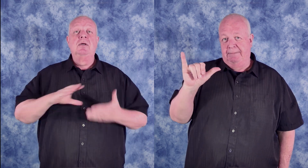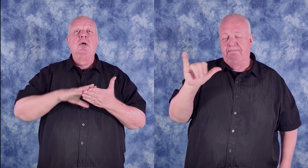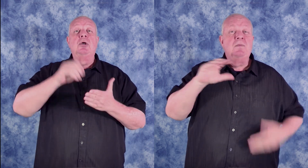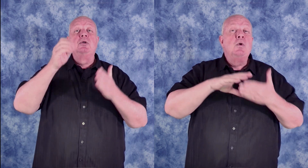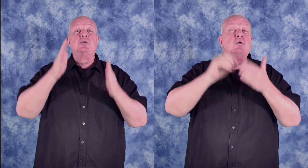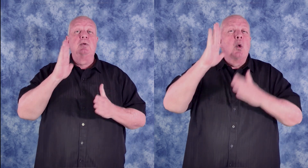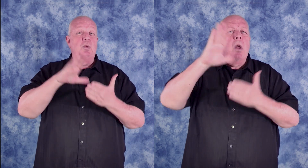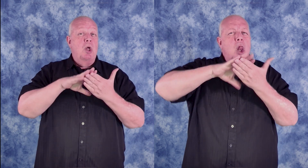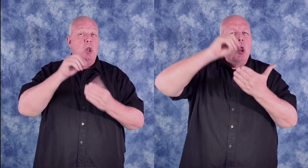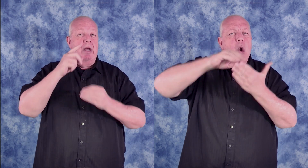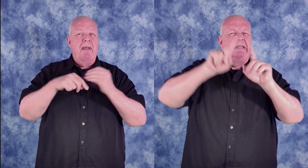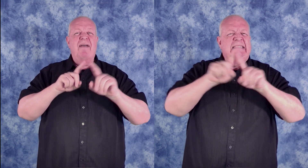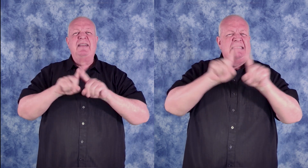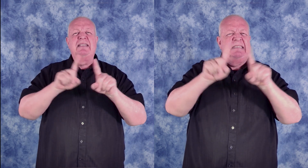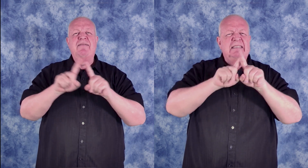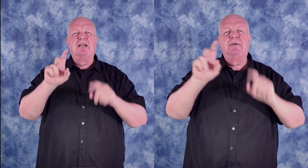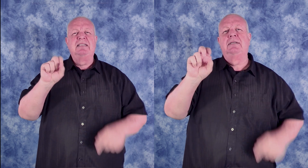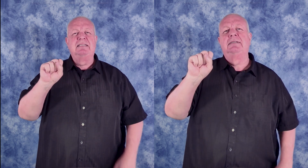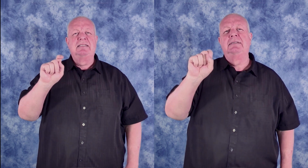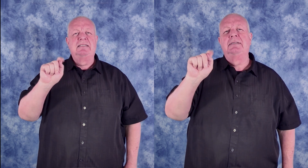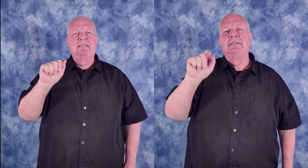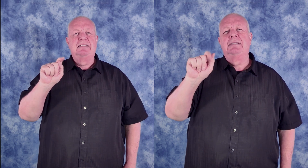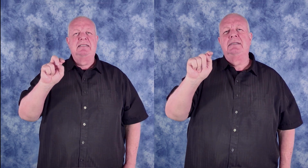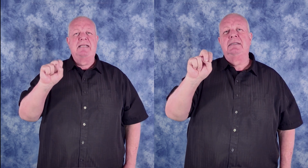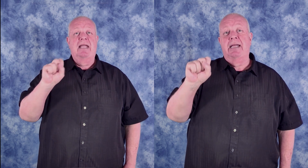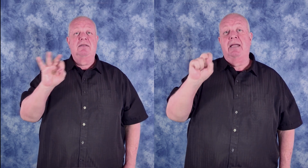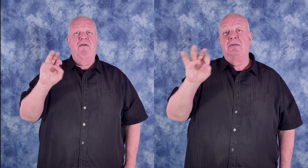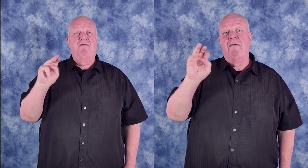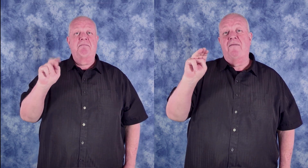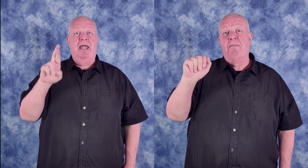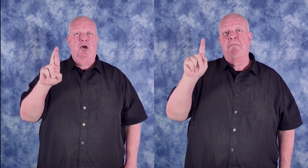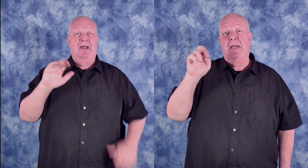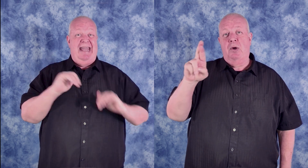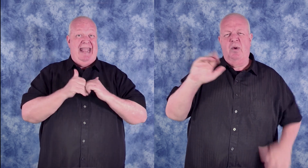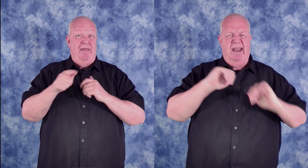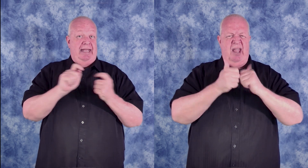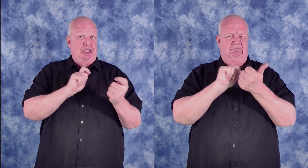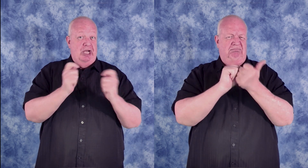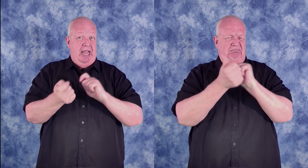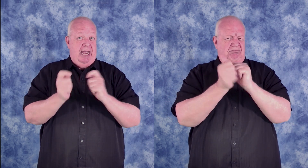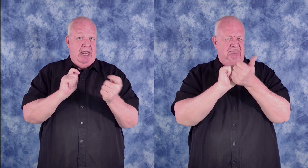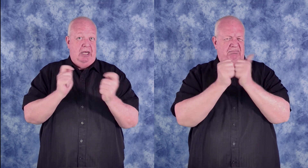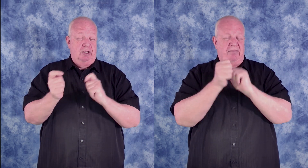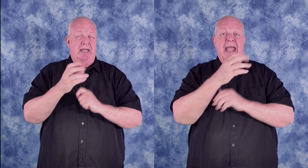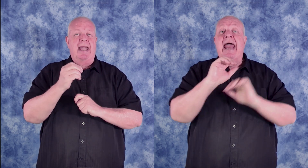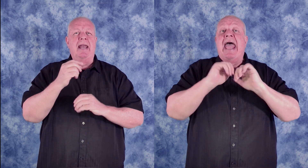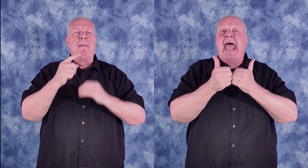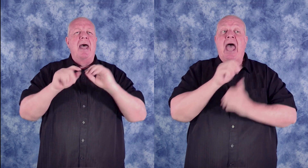Students will learn about the different states of matter and how they change and about the ways in